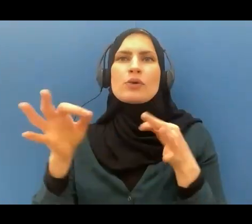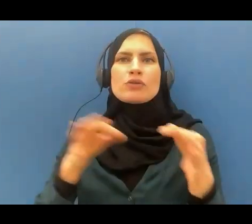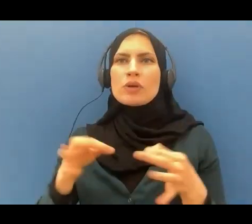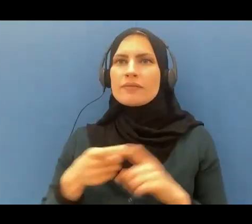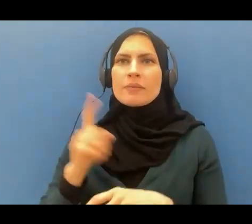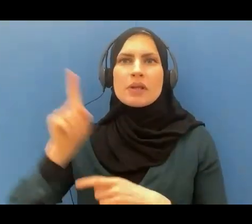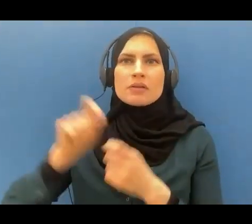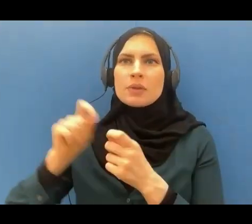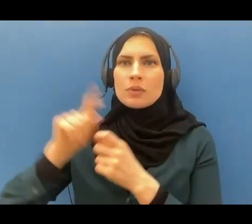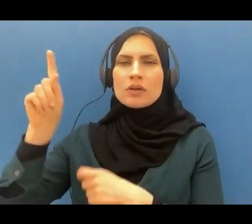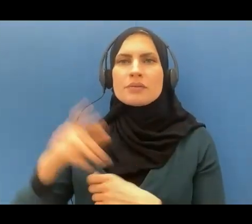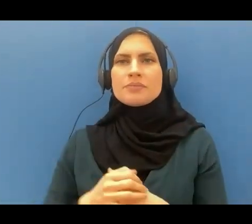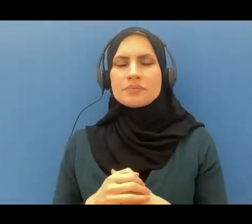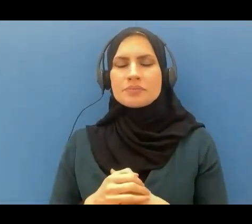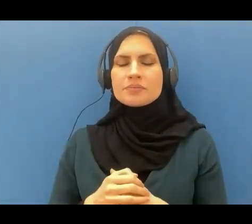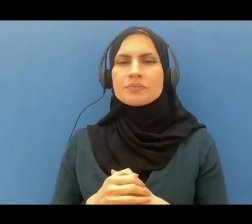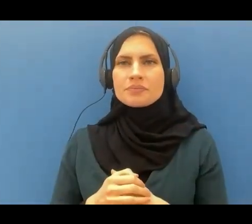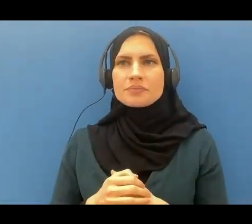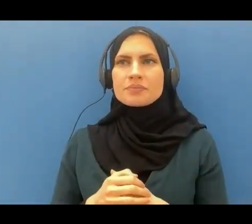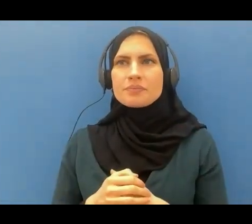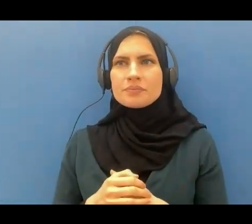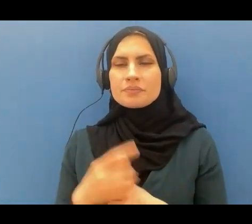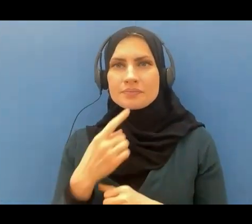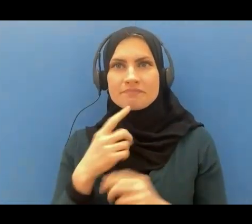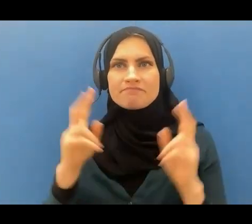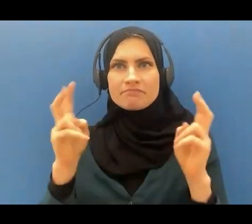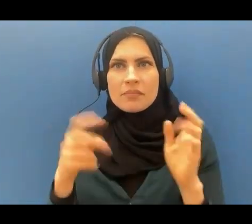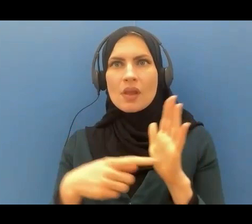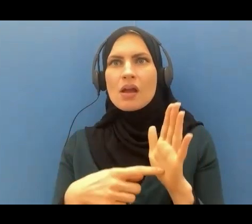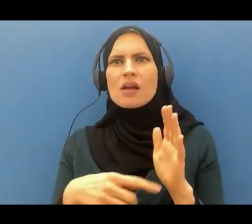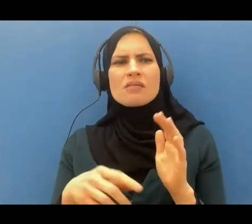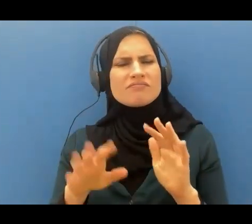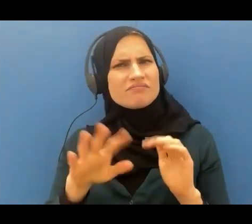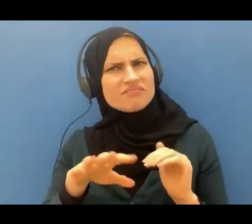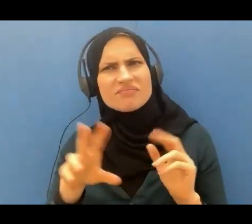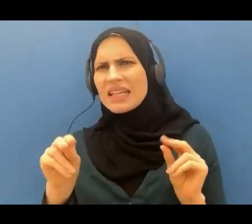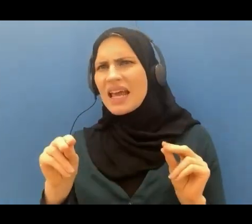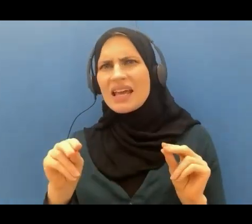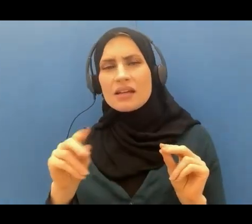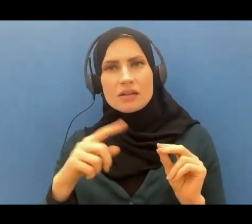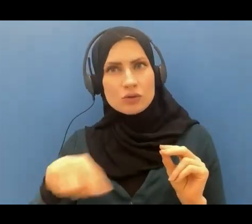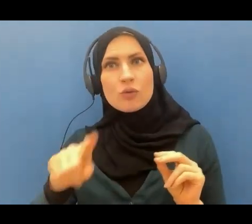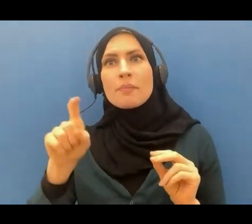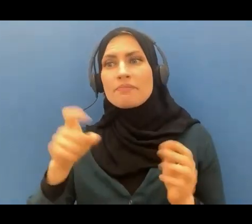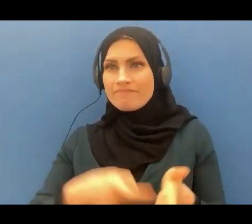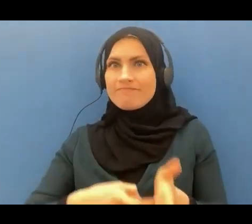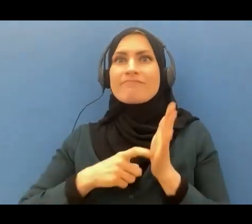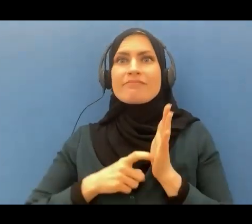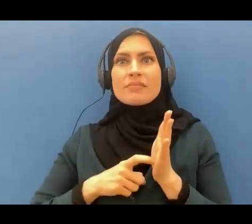saying nay you must worship Allah only and